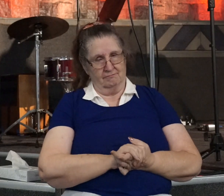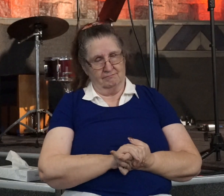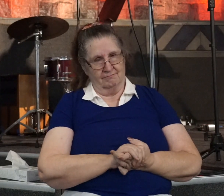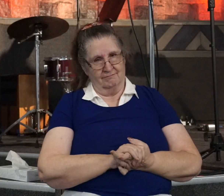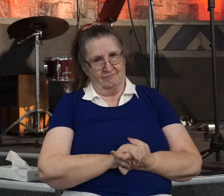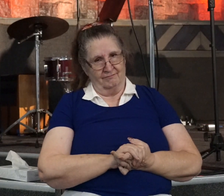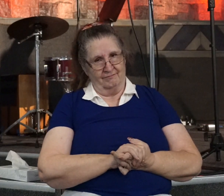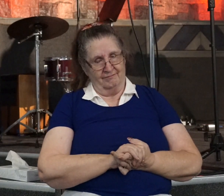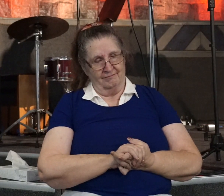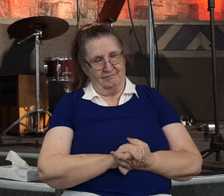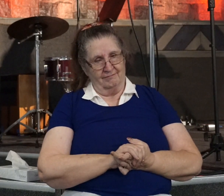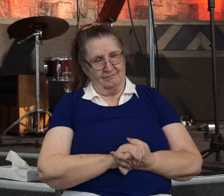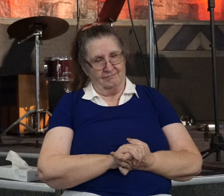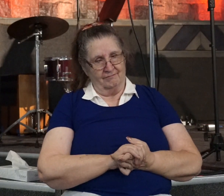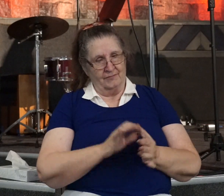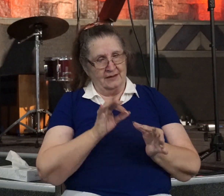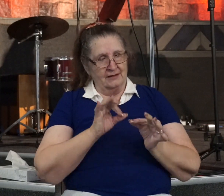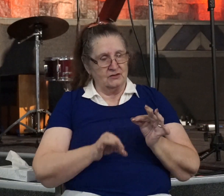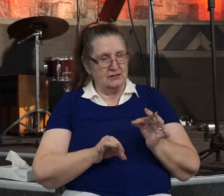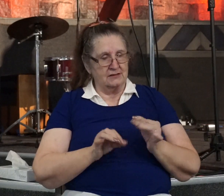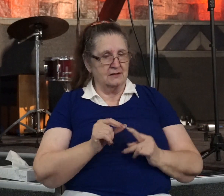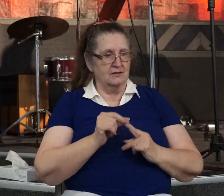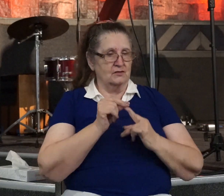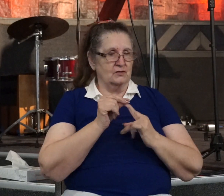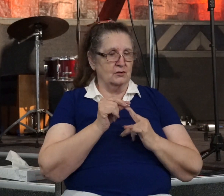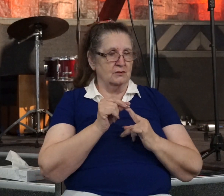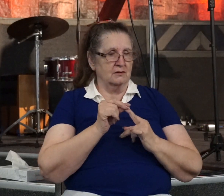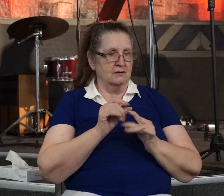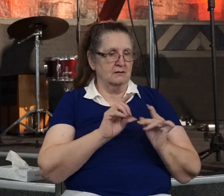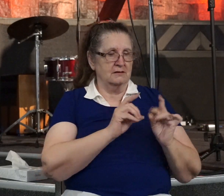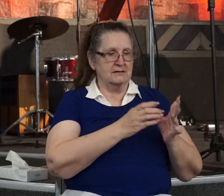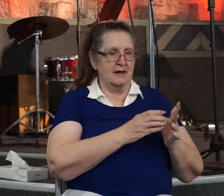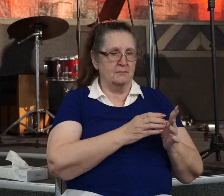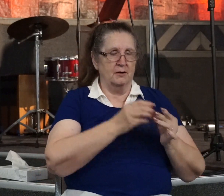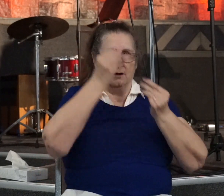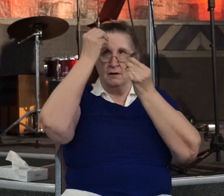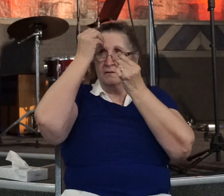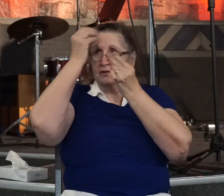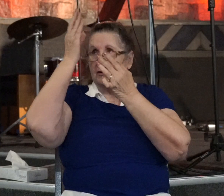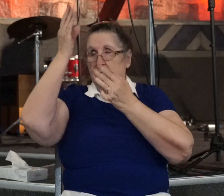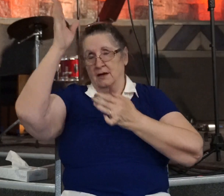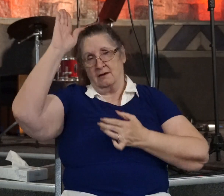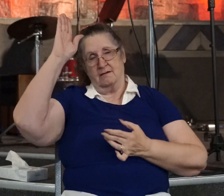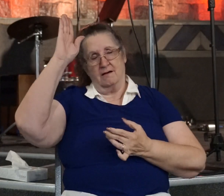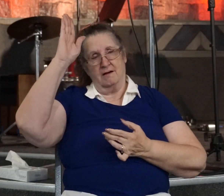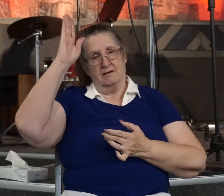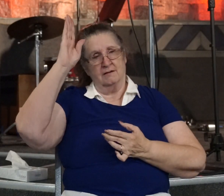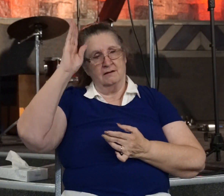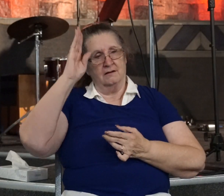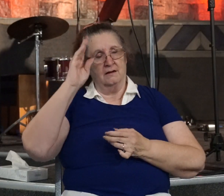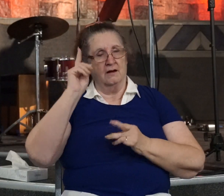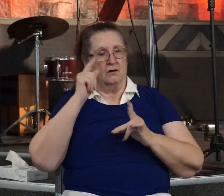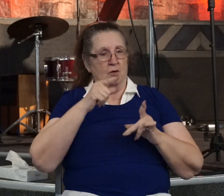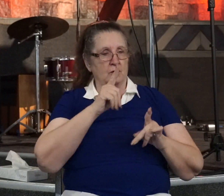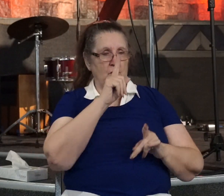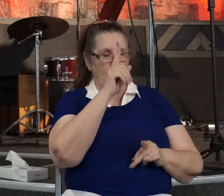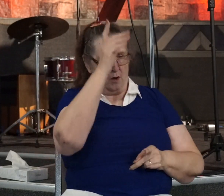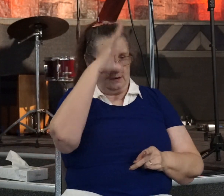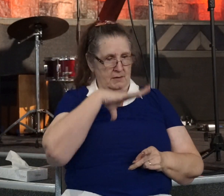he was just a certain disciple that was obedient to the Lord to go to one man a man that no one ever thought would be